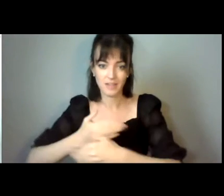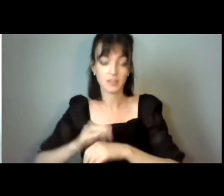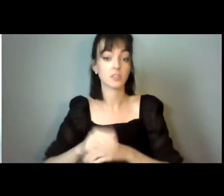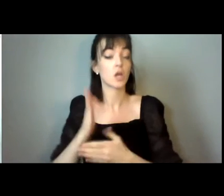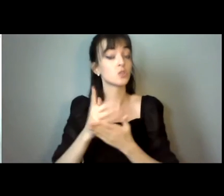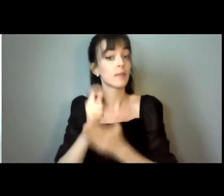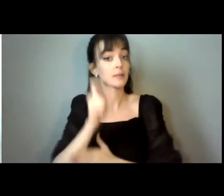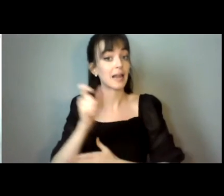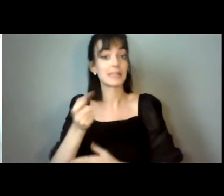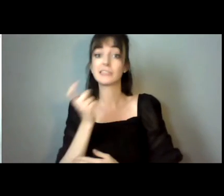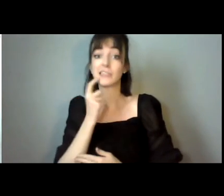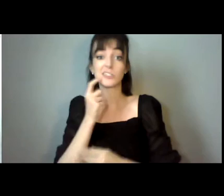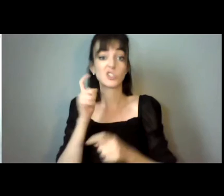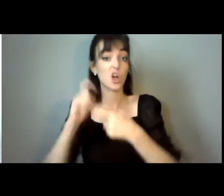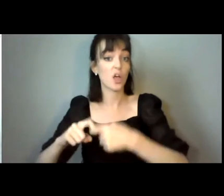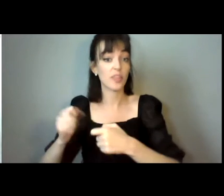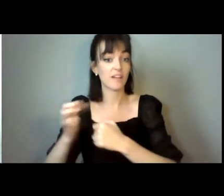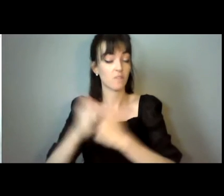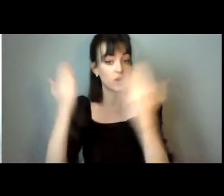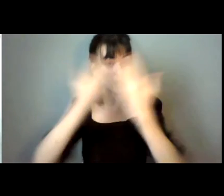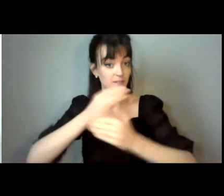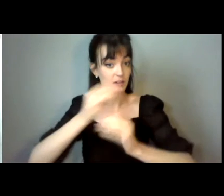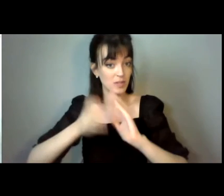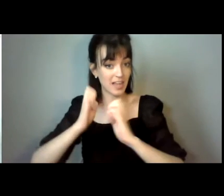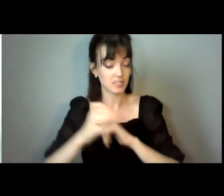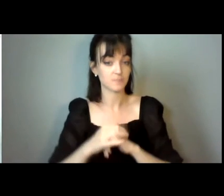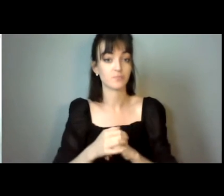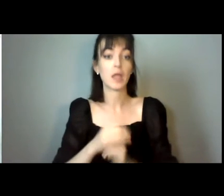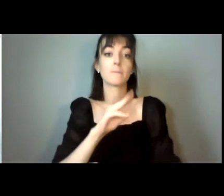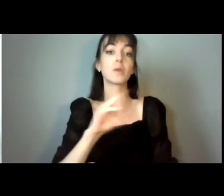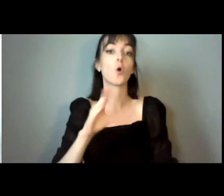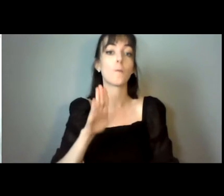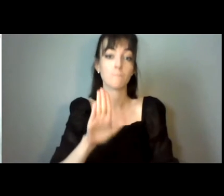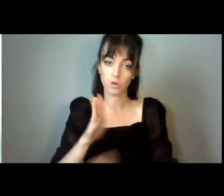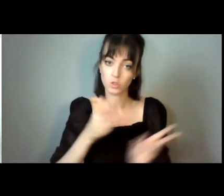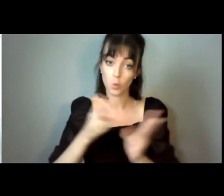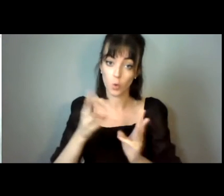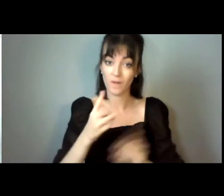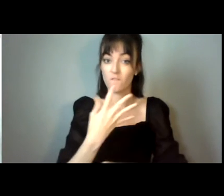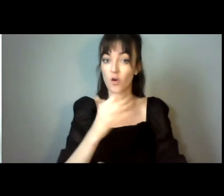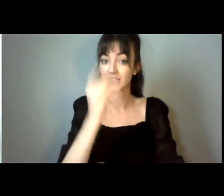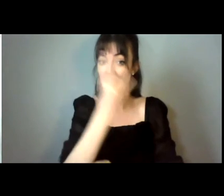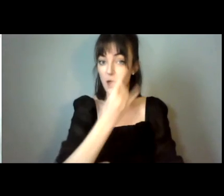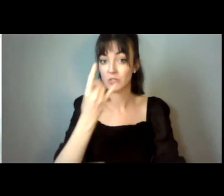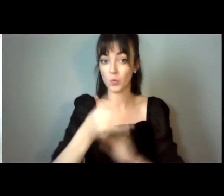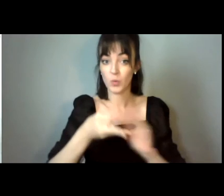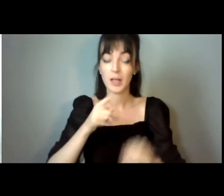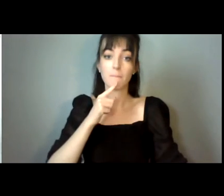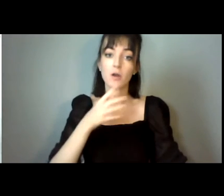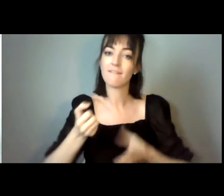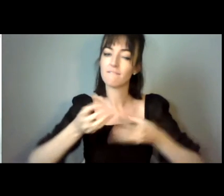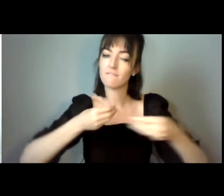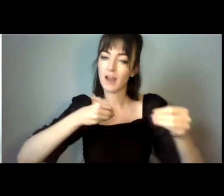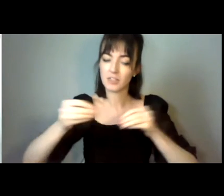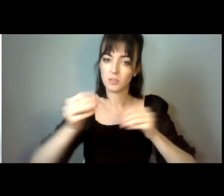weekends. The PO has to work 40 hours a week, but makes up a flexible working scheme every week, according to the wishes of the